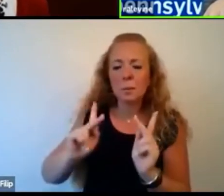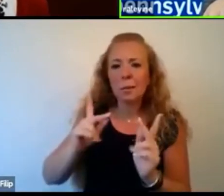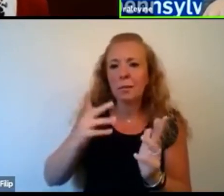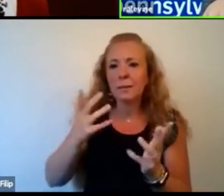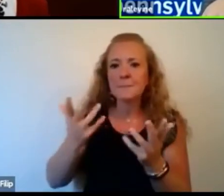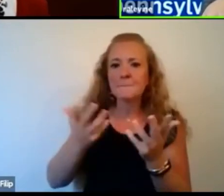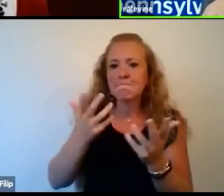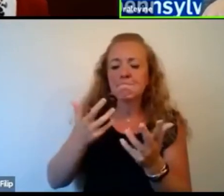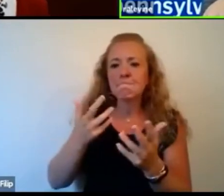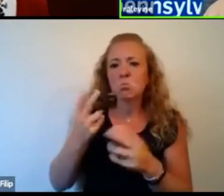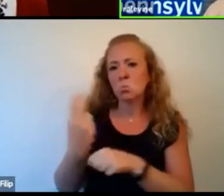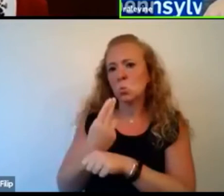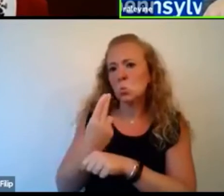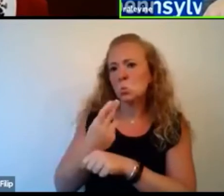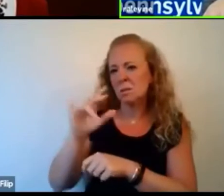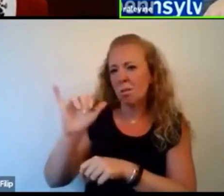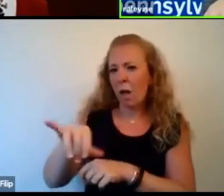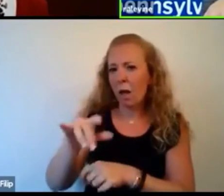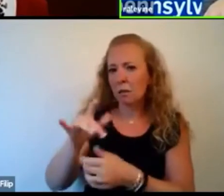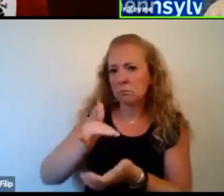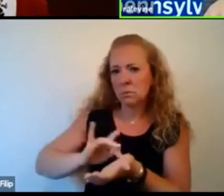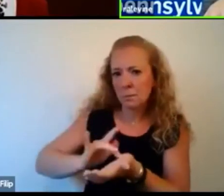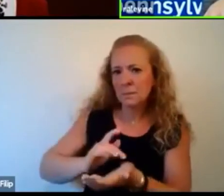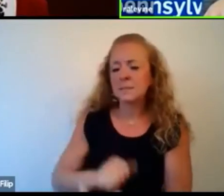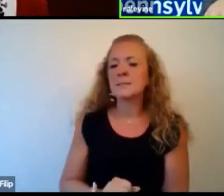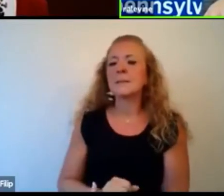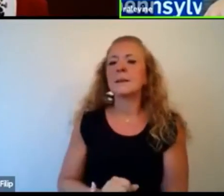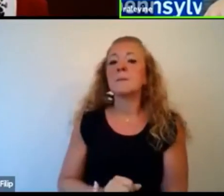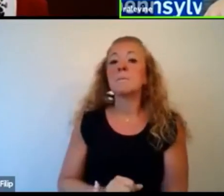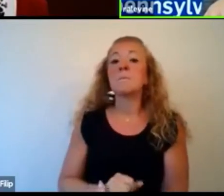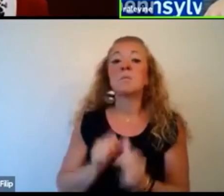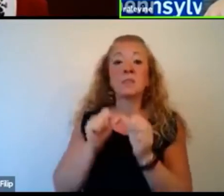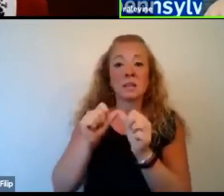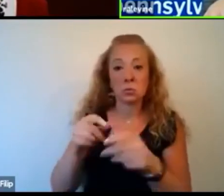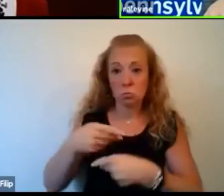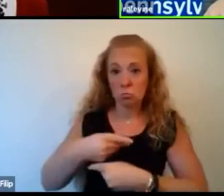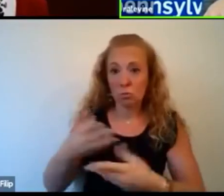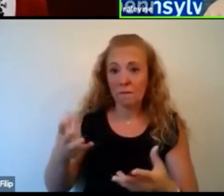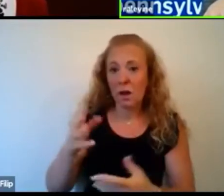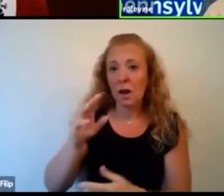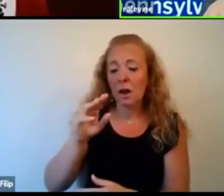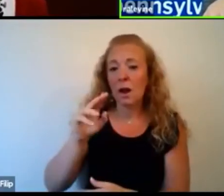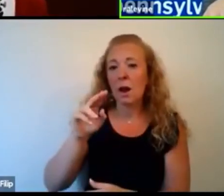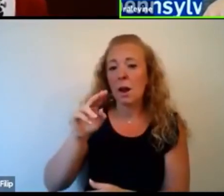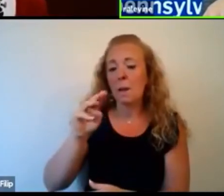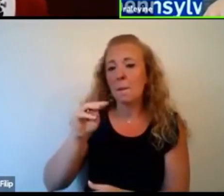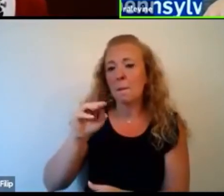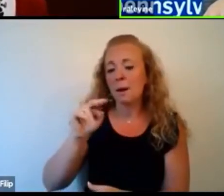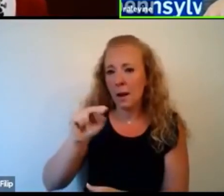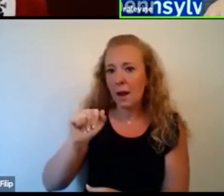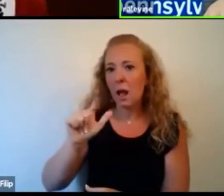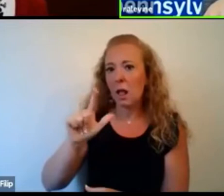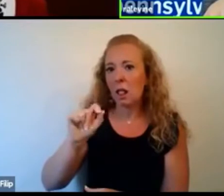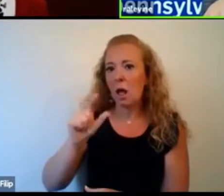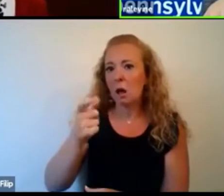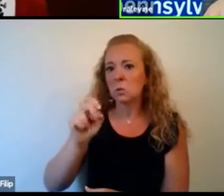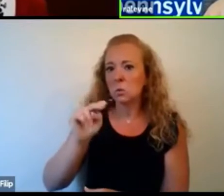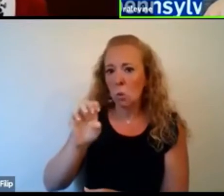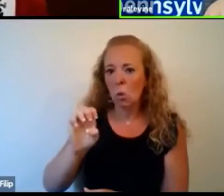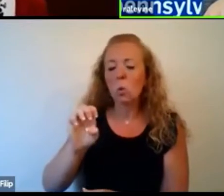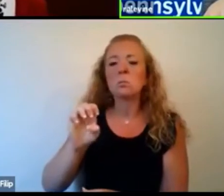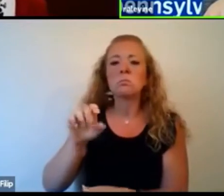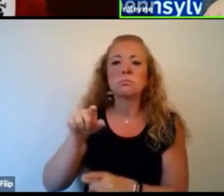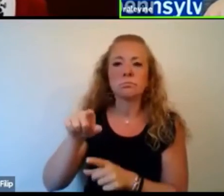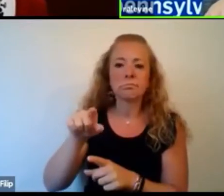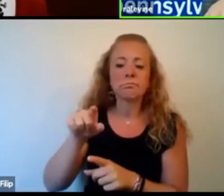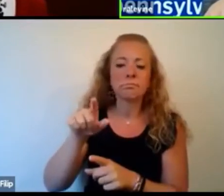substance use in general. We continue to push out the life-saving medicine naloxone or Narcan. I still continue to have a standing